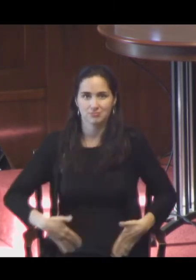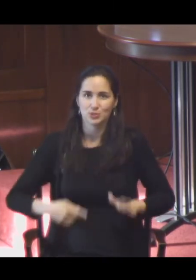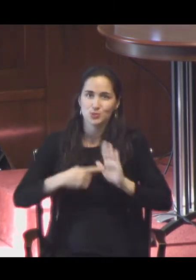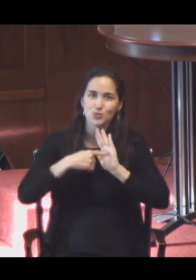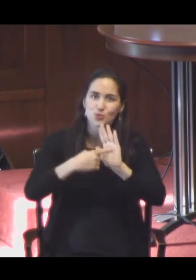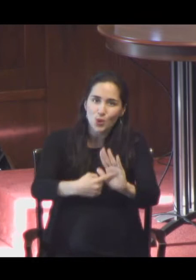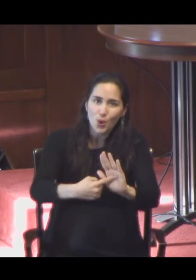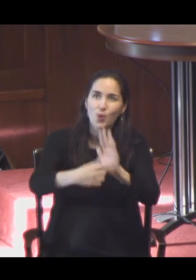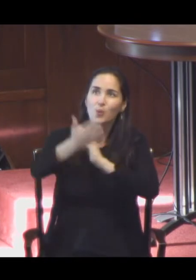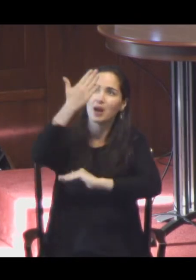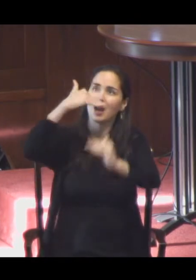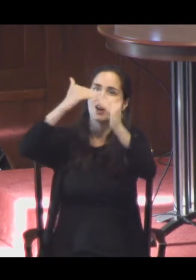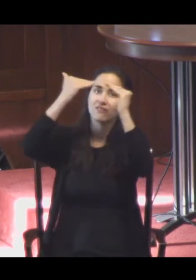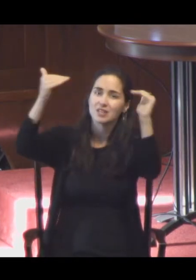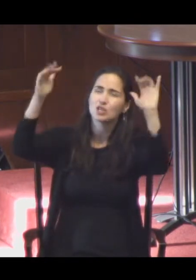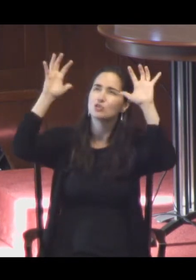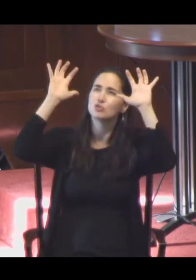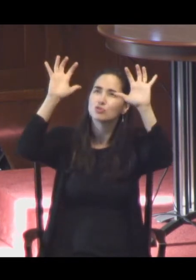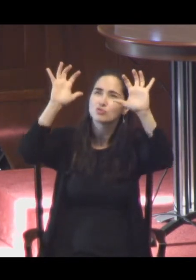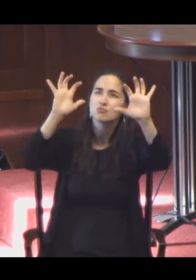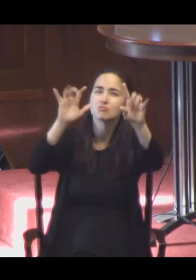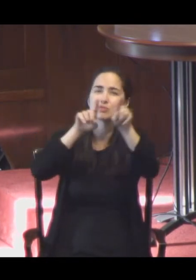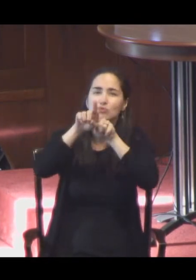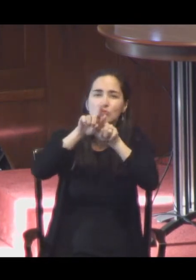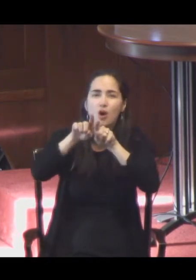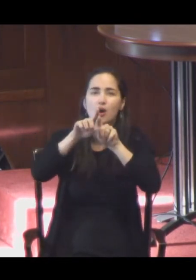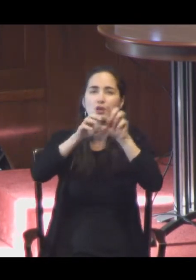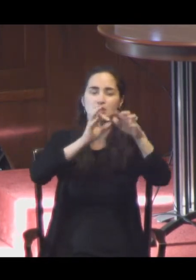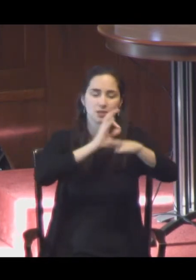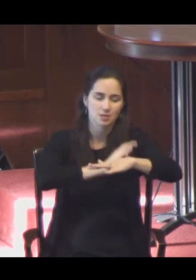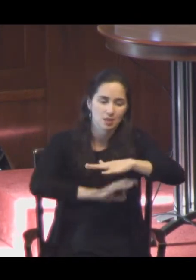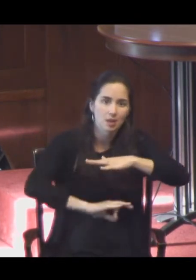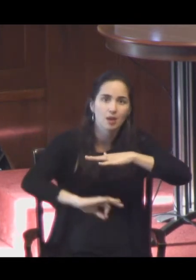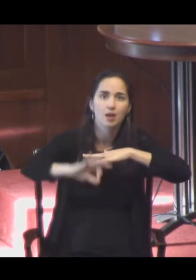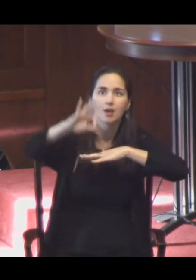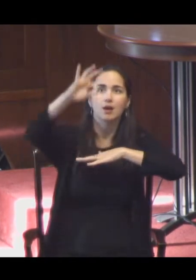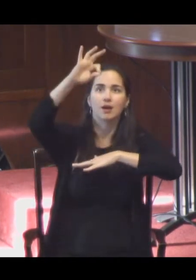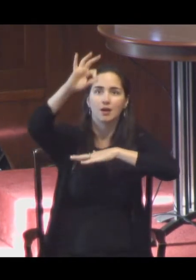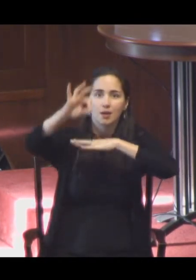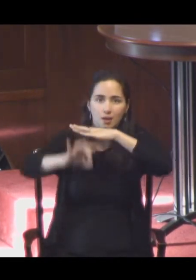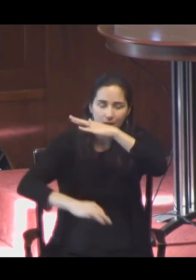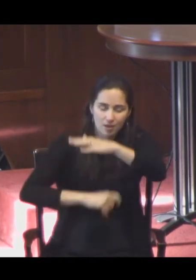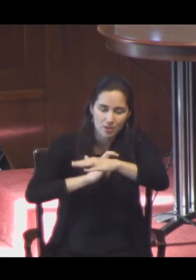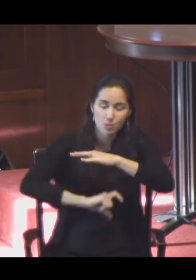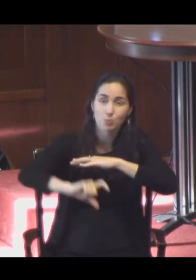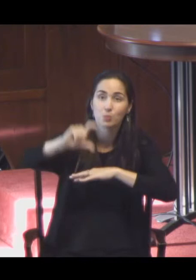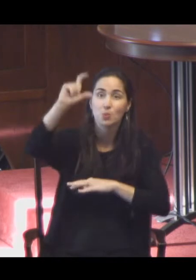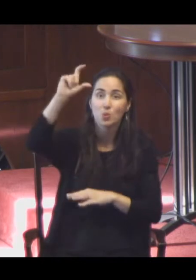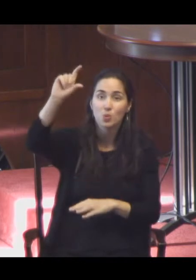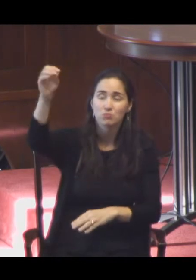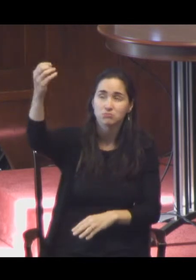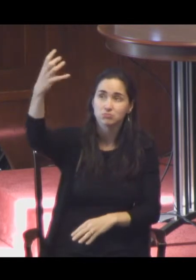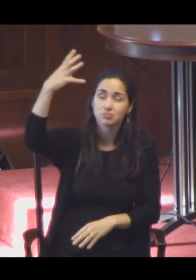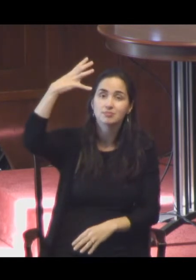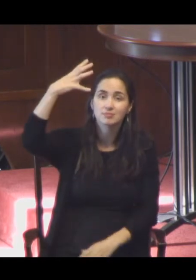the movement of the stars, the rising of the sun, the moon glowing at night. Our own lymph system, our